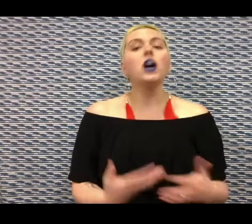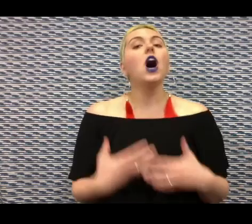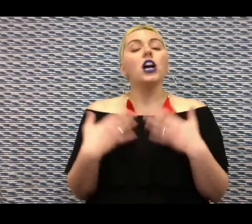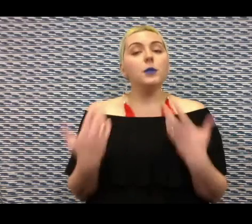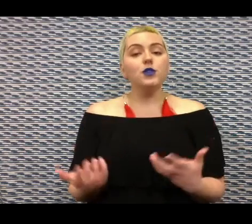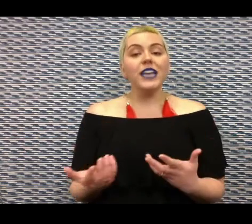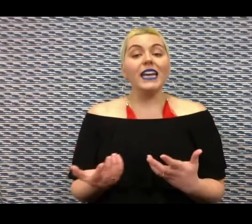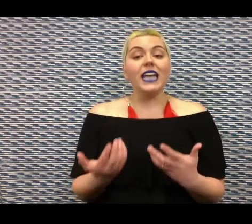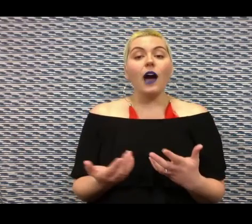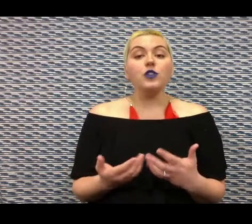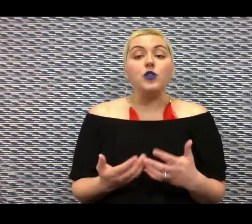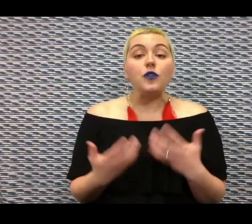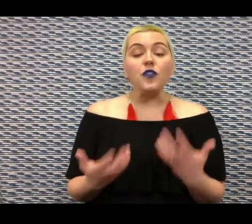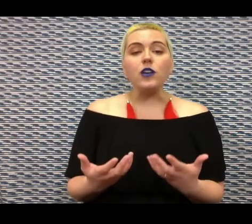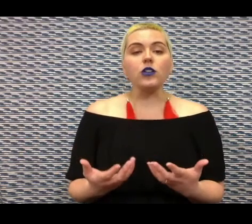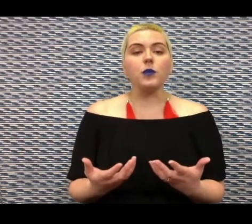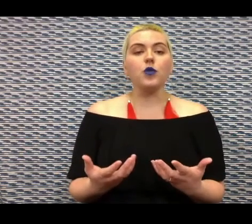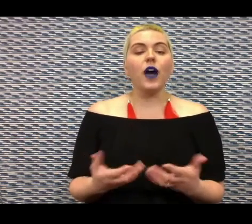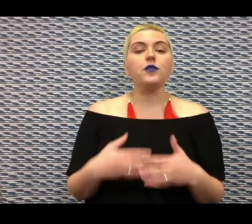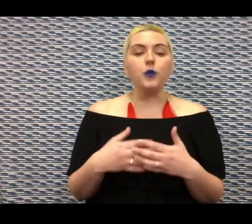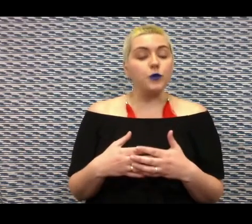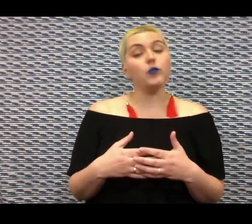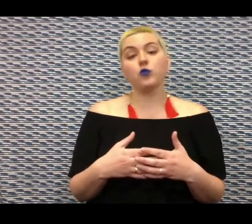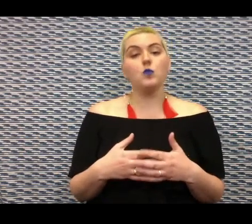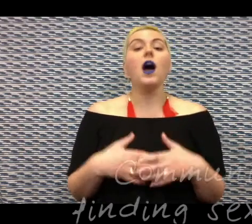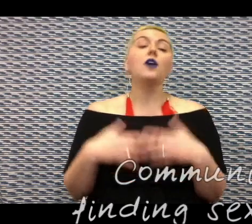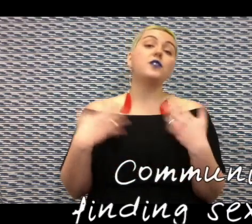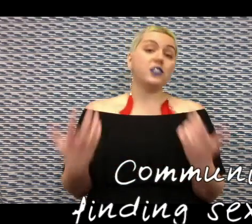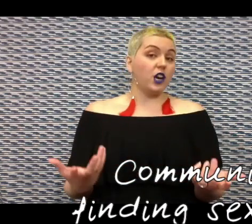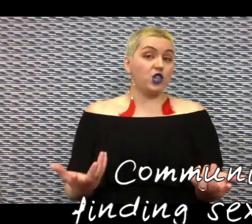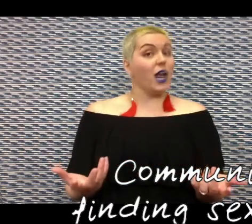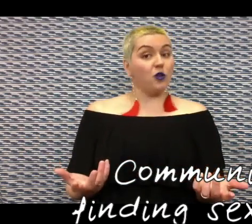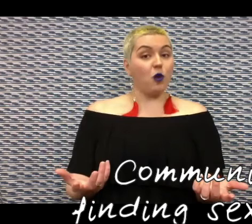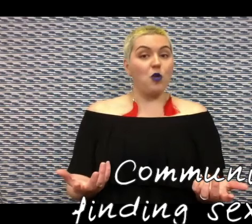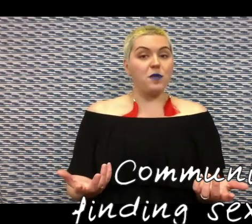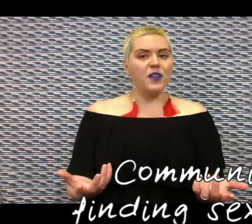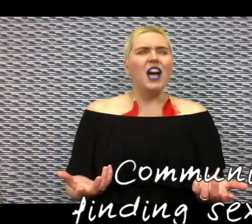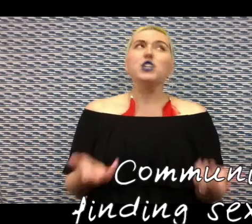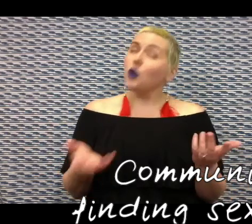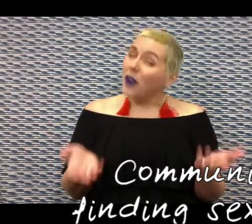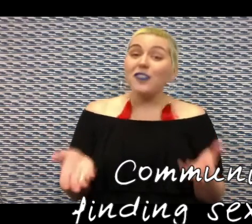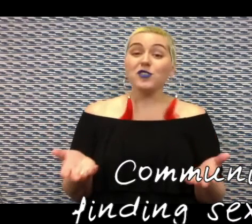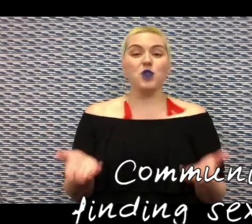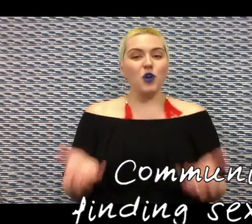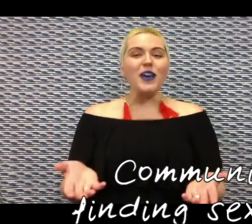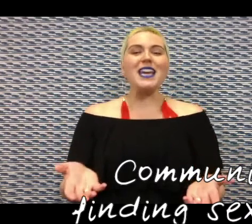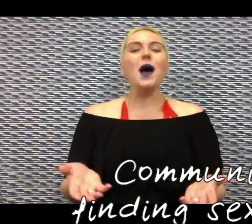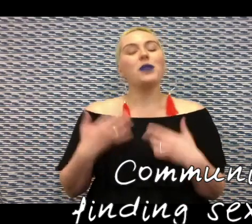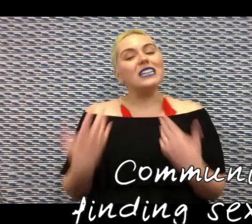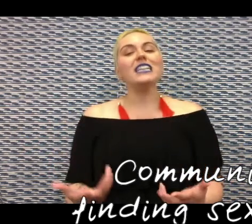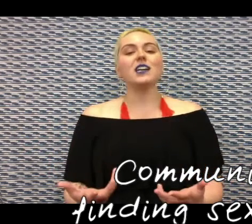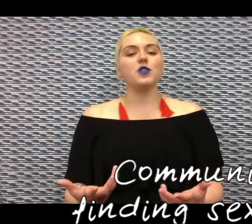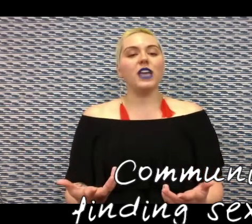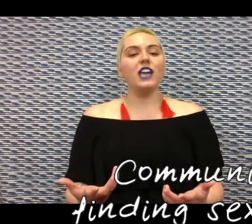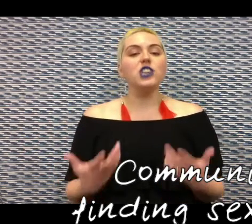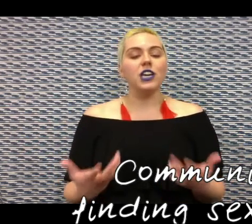partner communicating how you feel can provide fruitful room for discussion and growth. You don't have to agree but